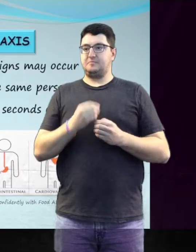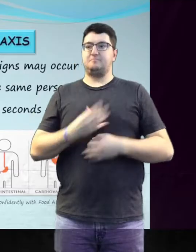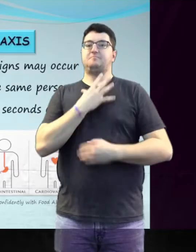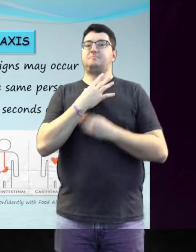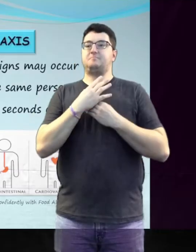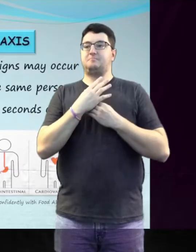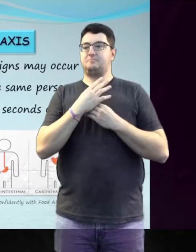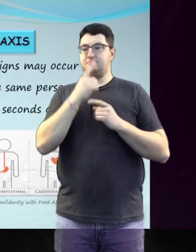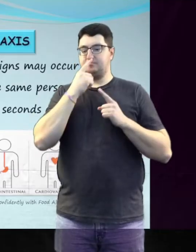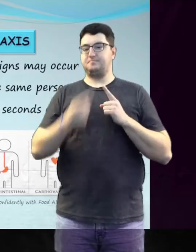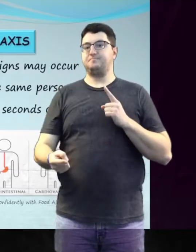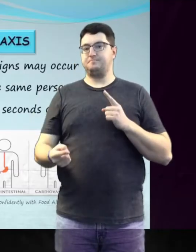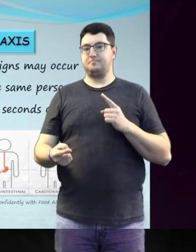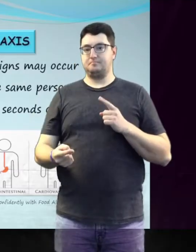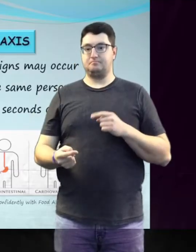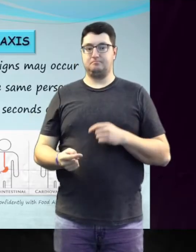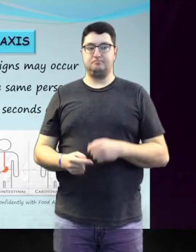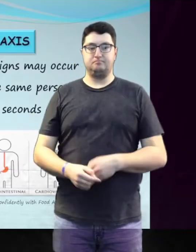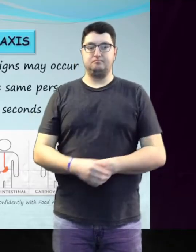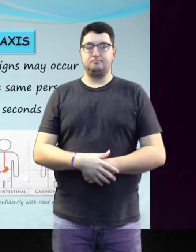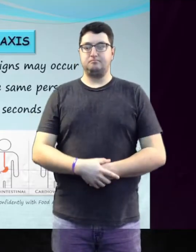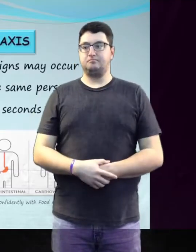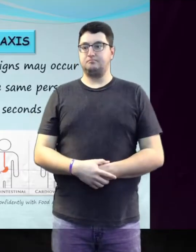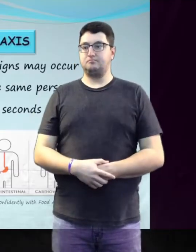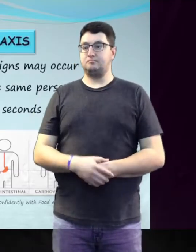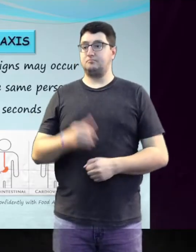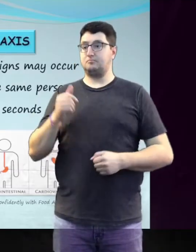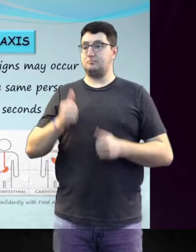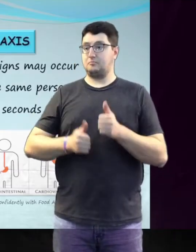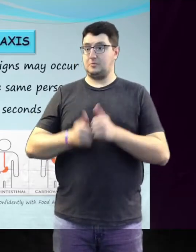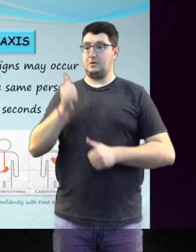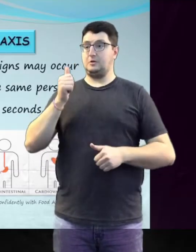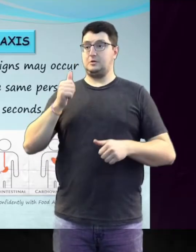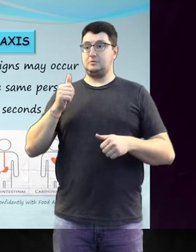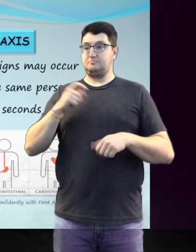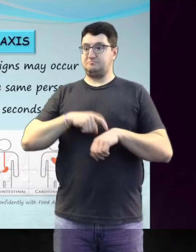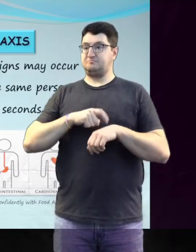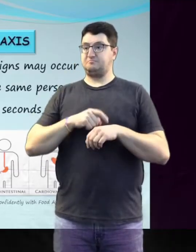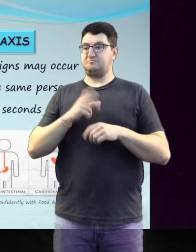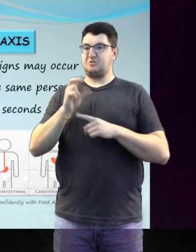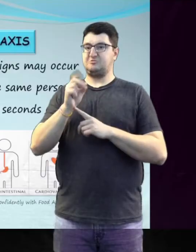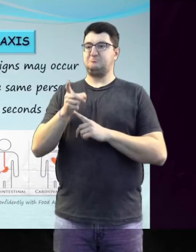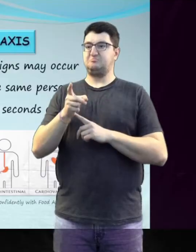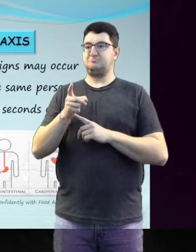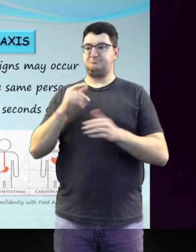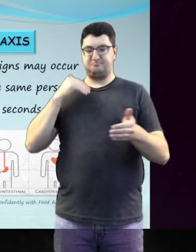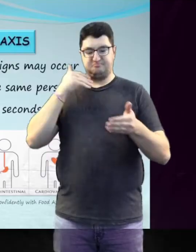minutes of exposure to the allergen, with the majority of reactions occurring within 30 minutes.